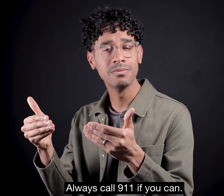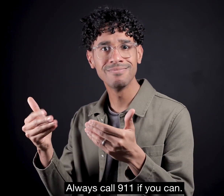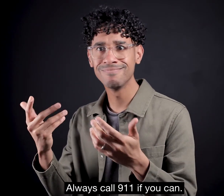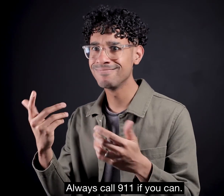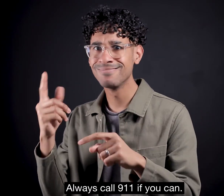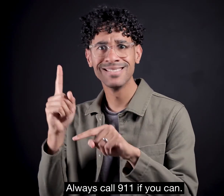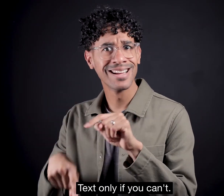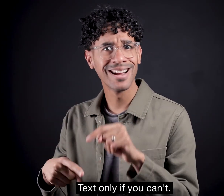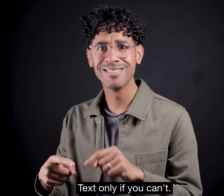can't.